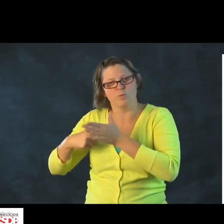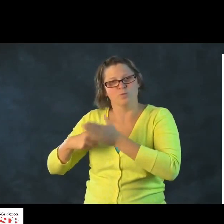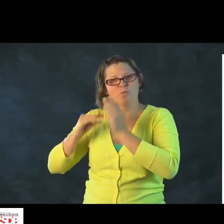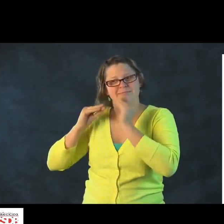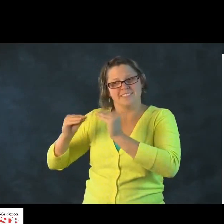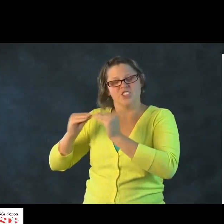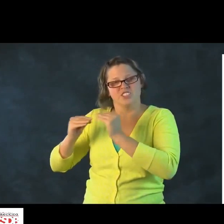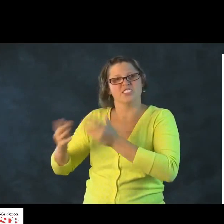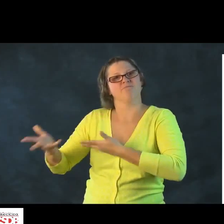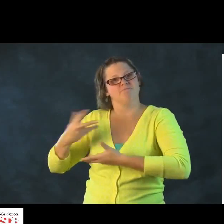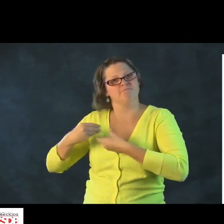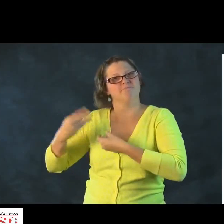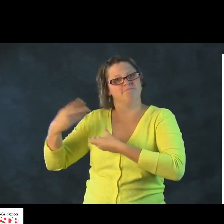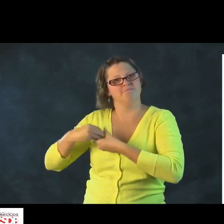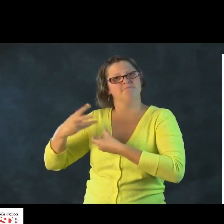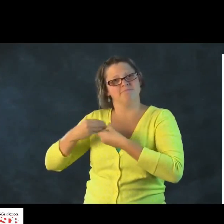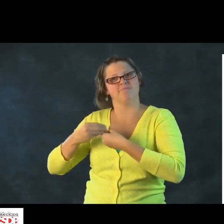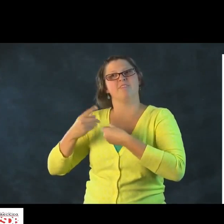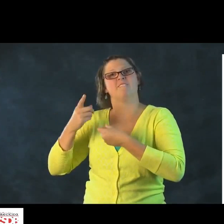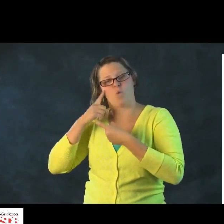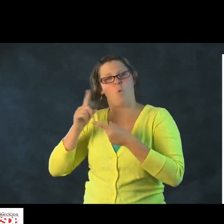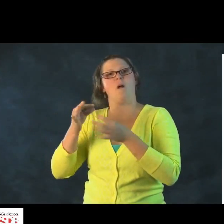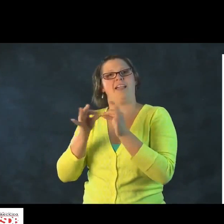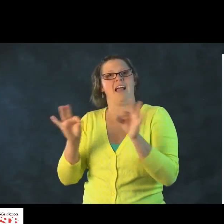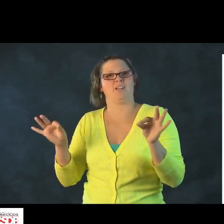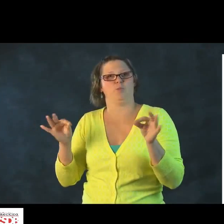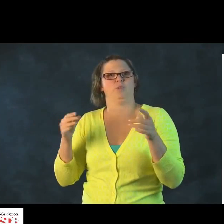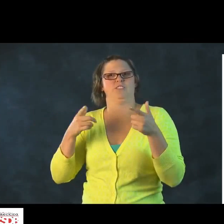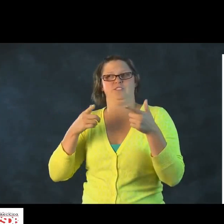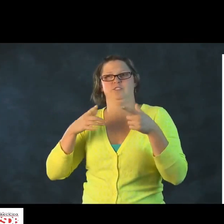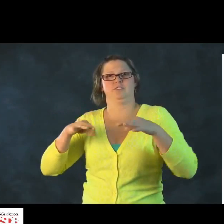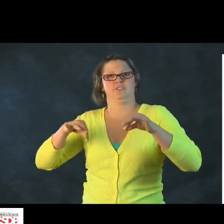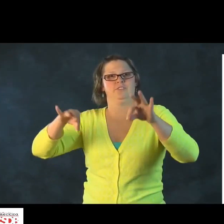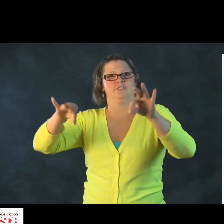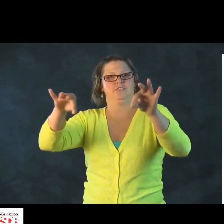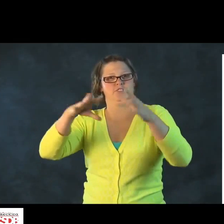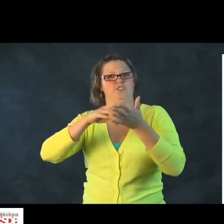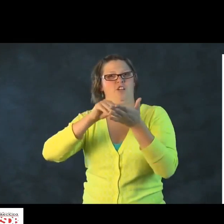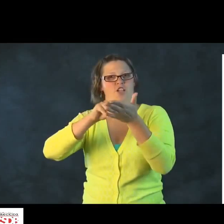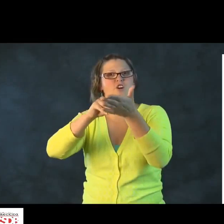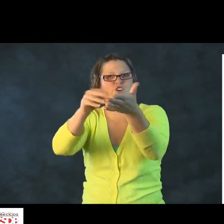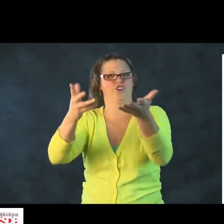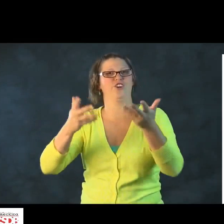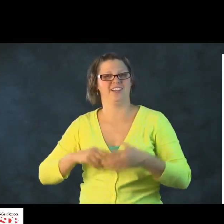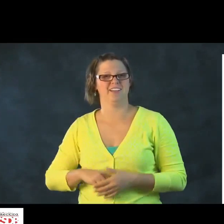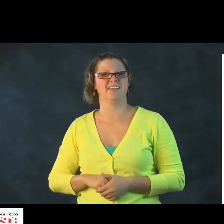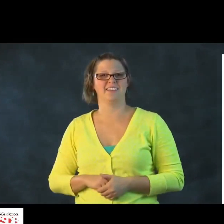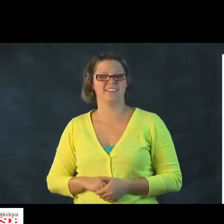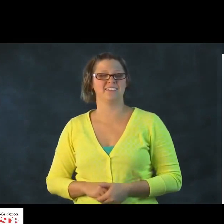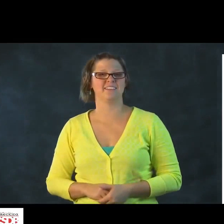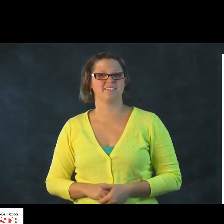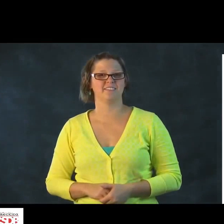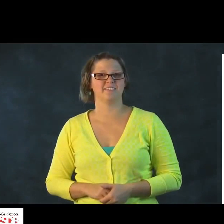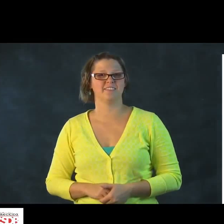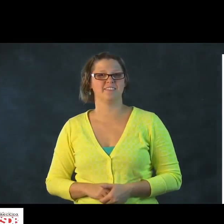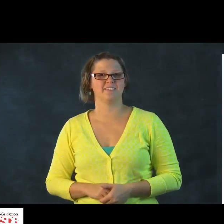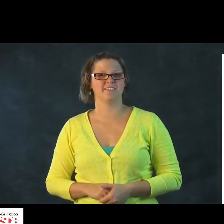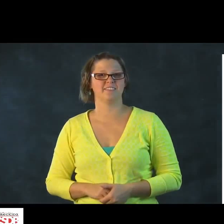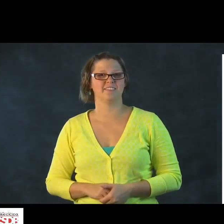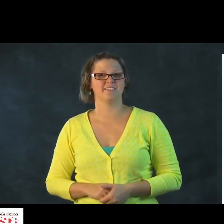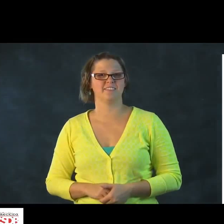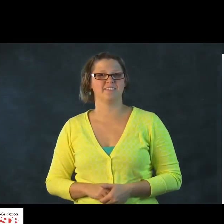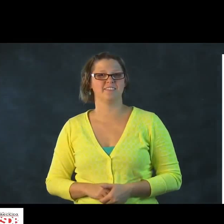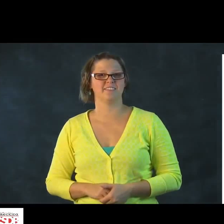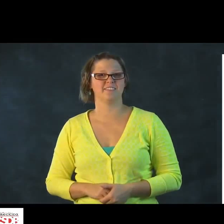Because of that, you have to show them language, have them participate, expose them to language, and that language acquisition will